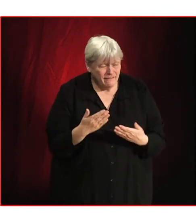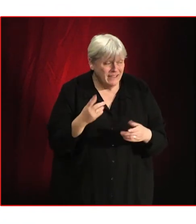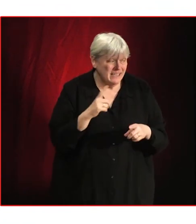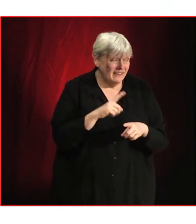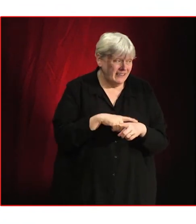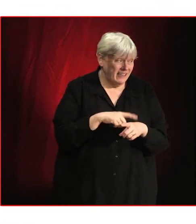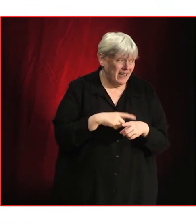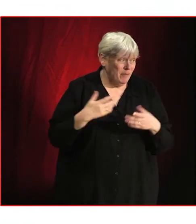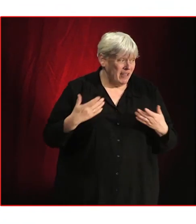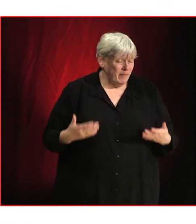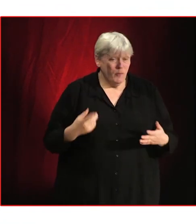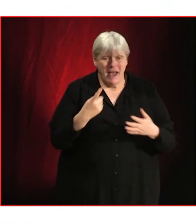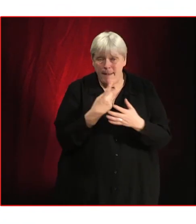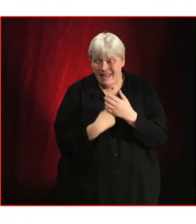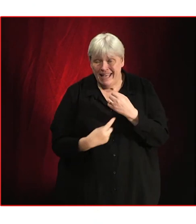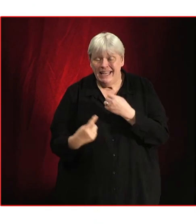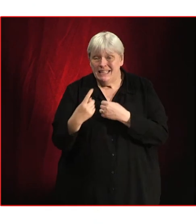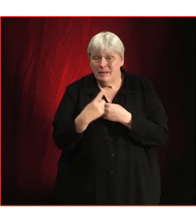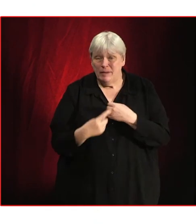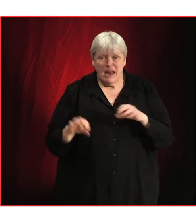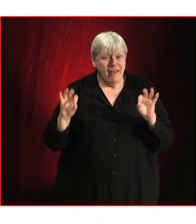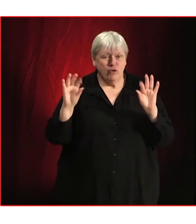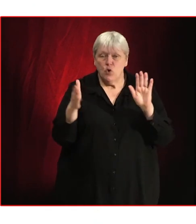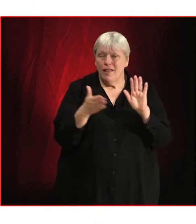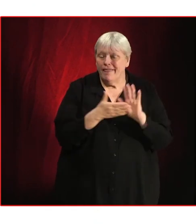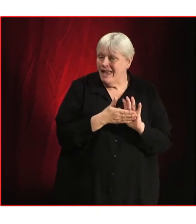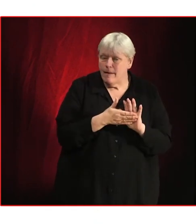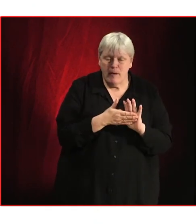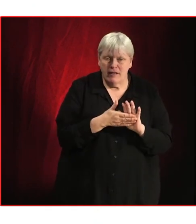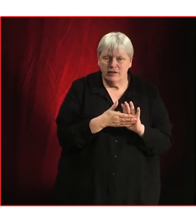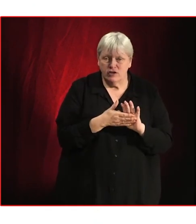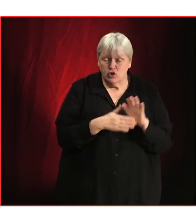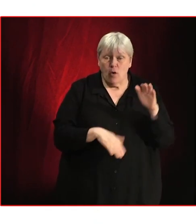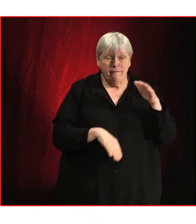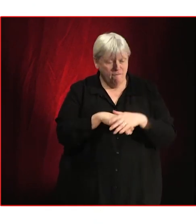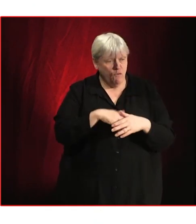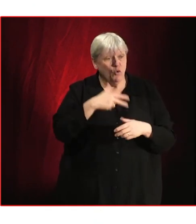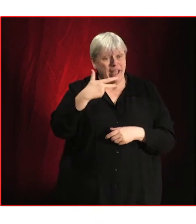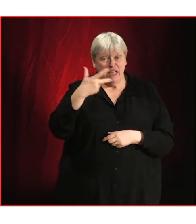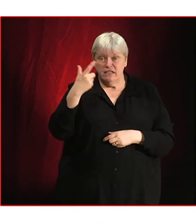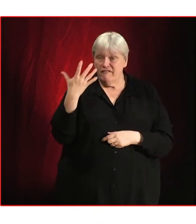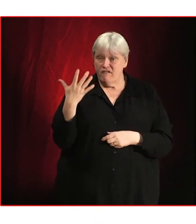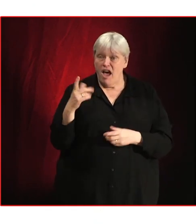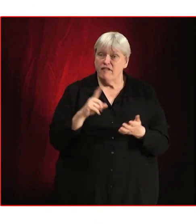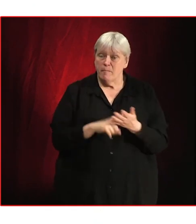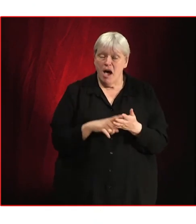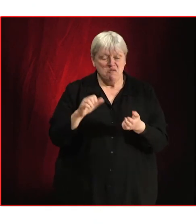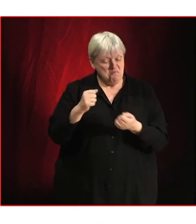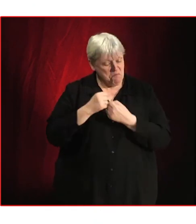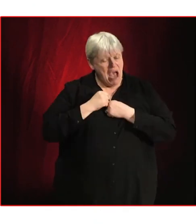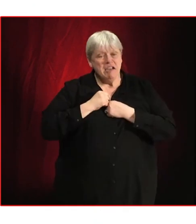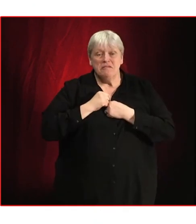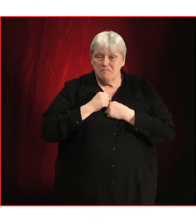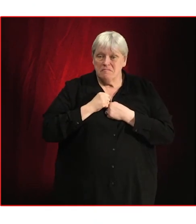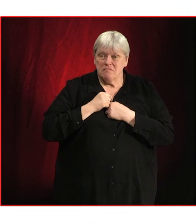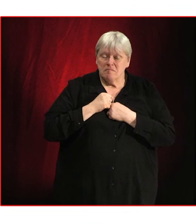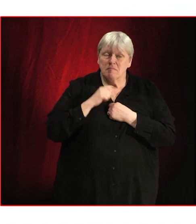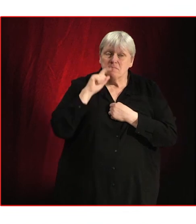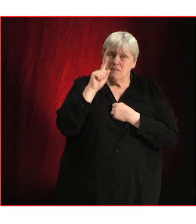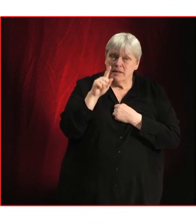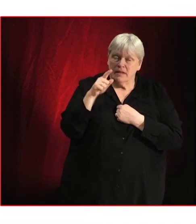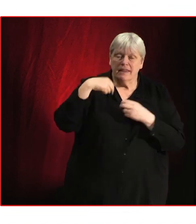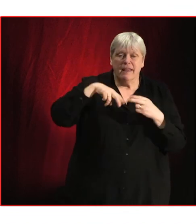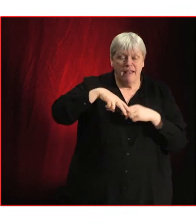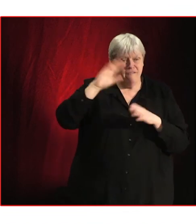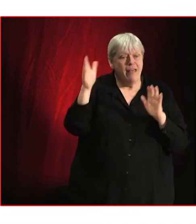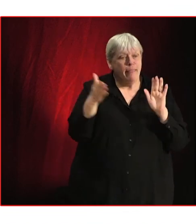being, I'm an independent artist with no label, so that entire £85 was mine. But if I had